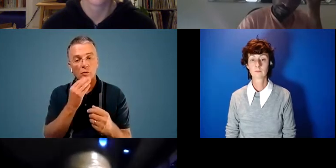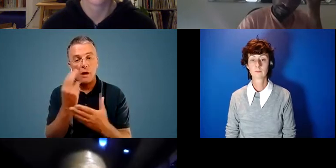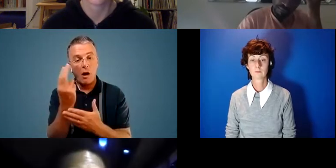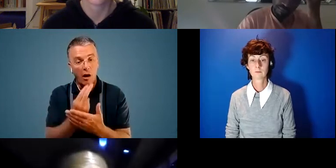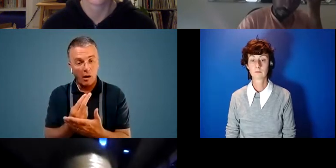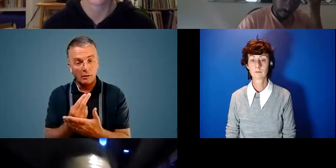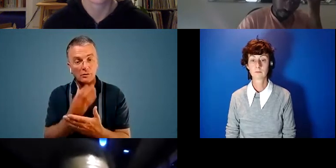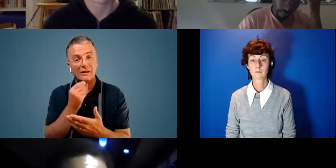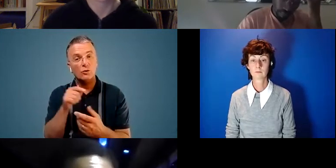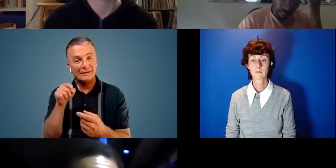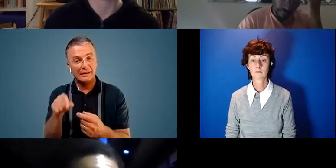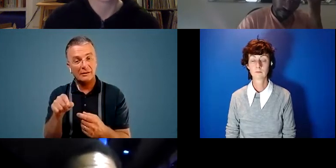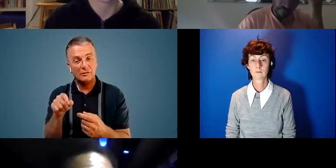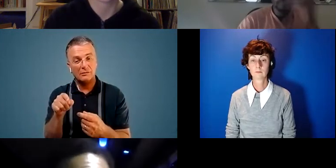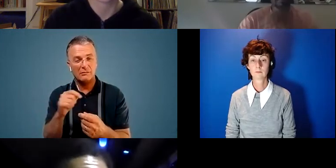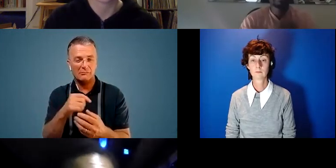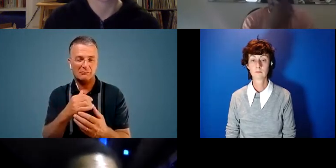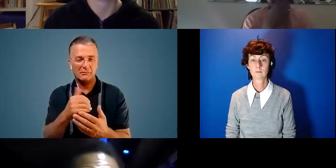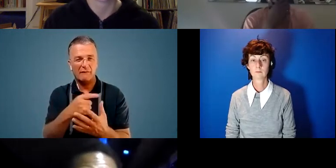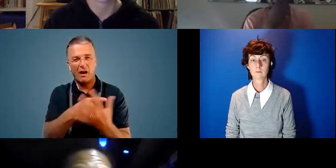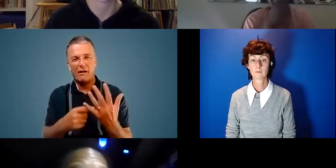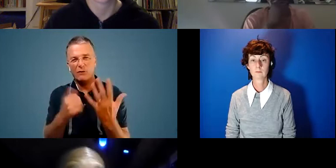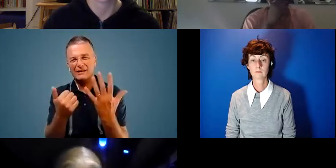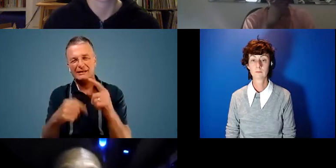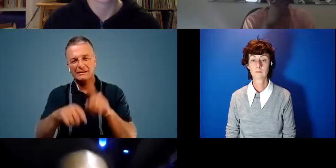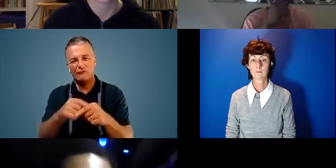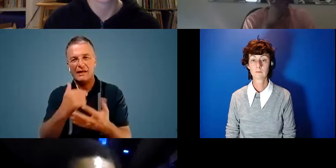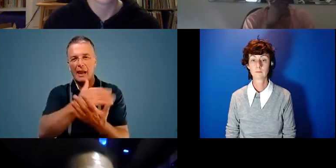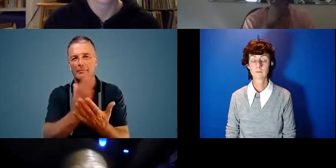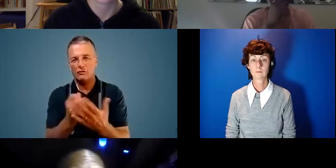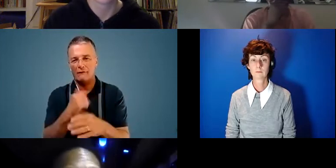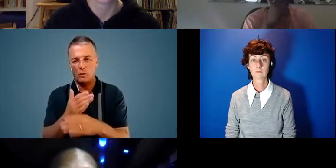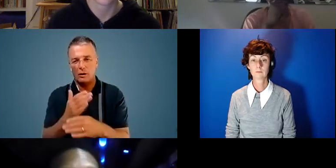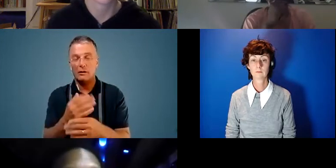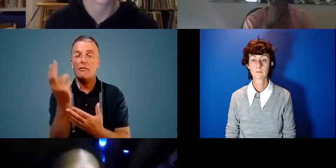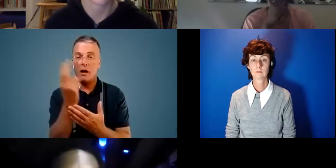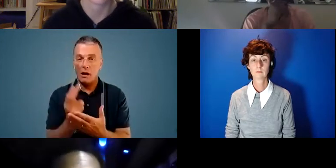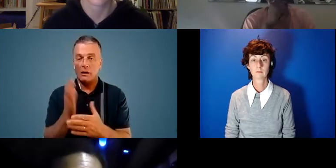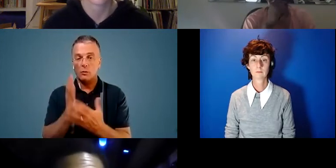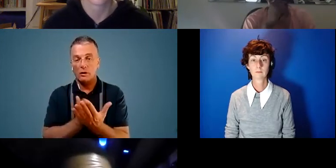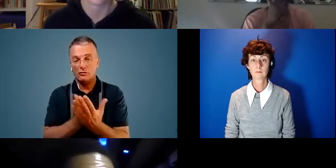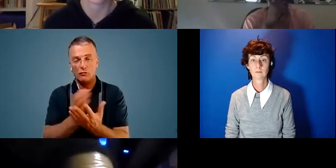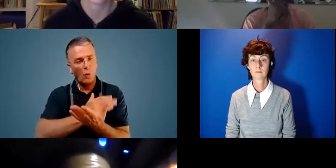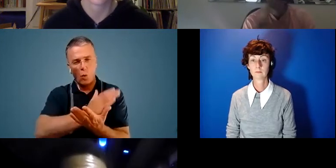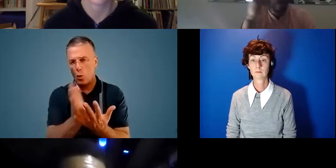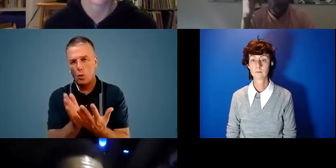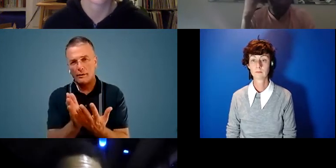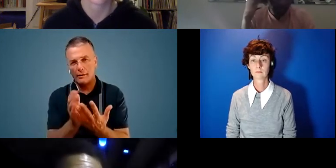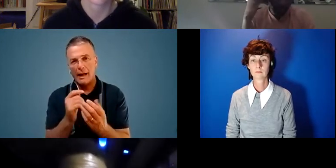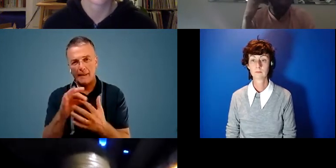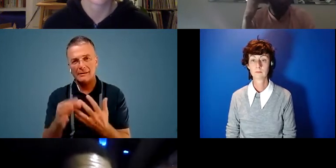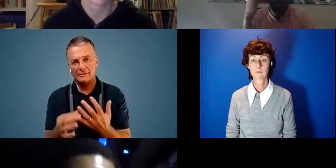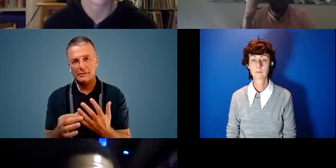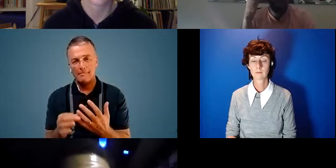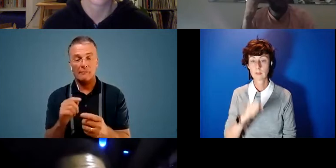to basically there's kind of five or six different elements of my work, and the art works through all these elements. And